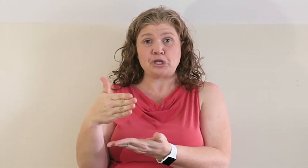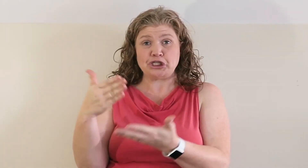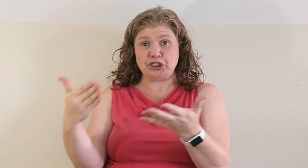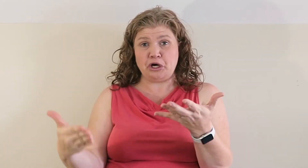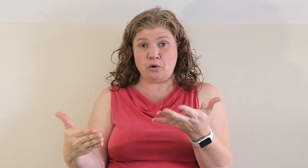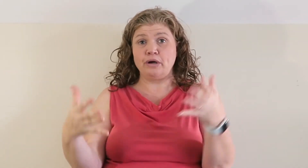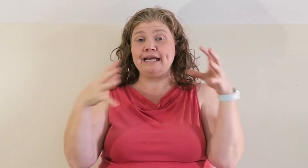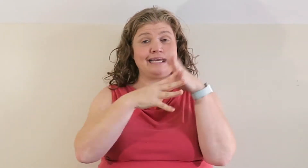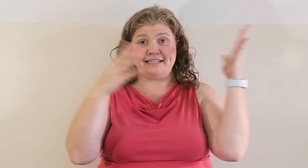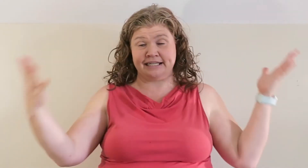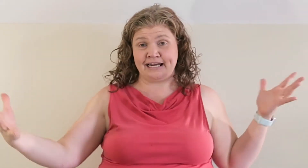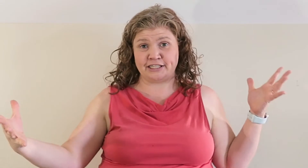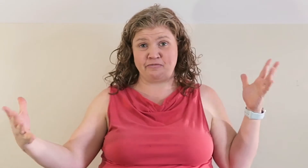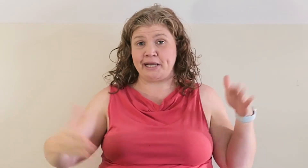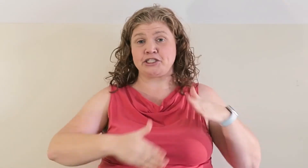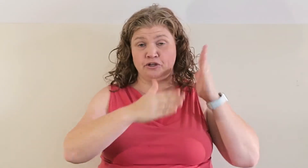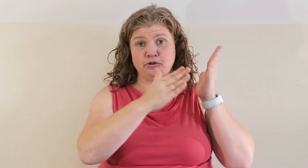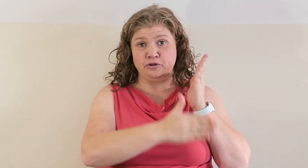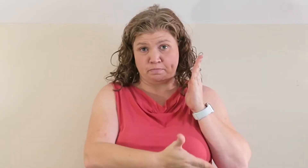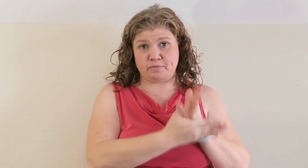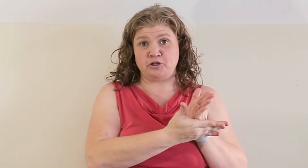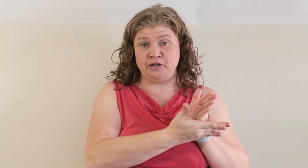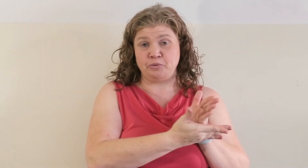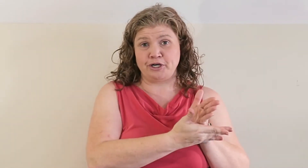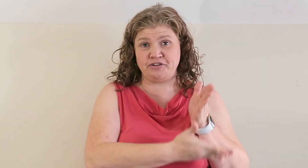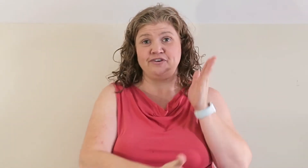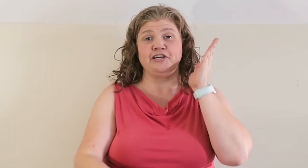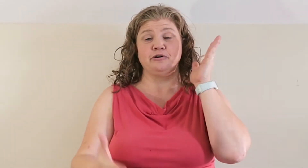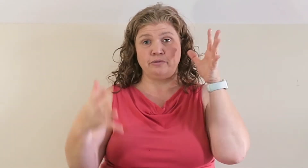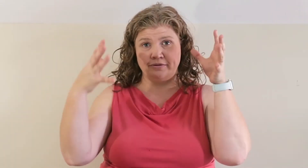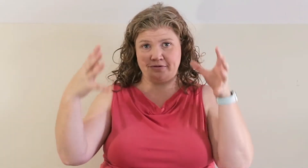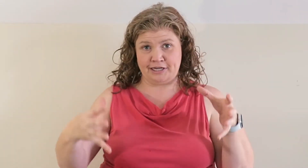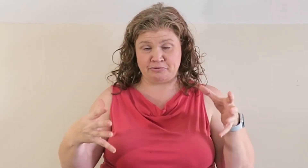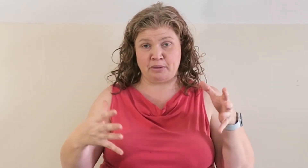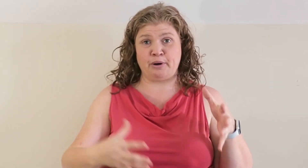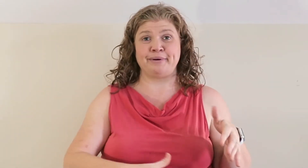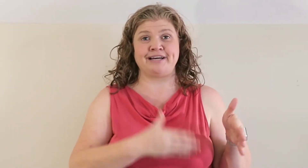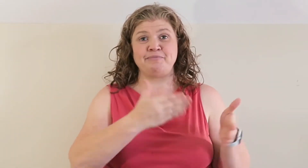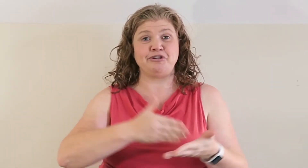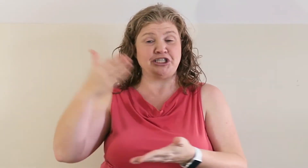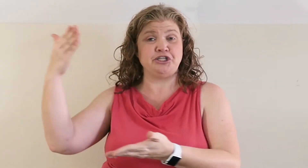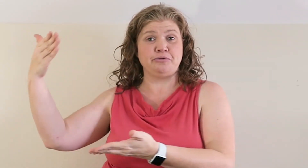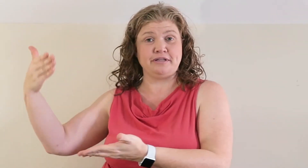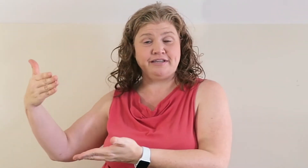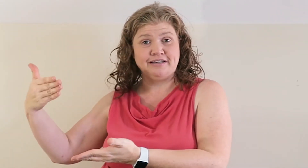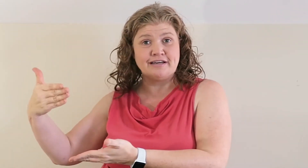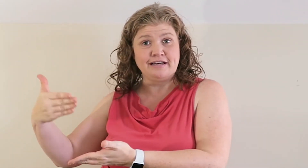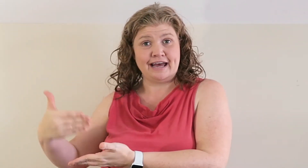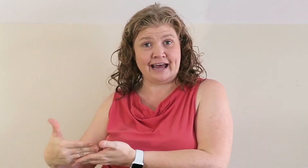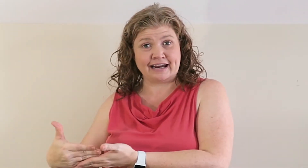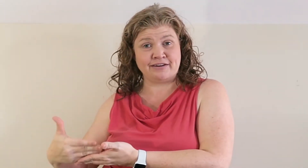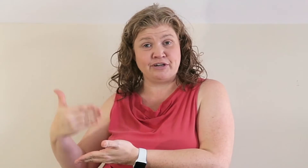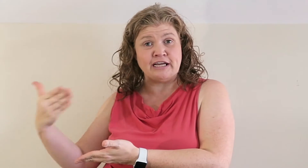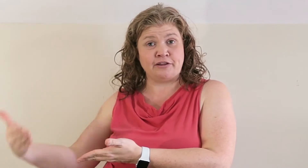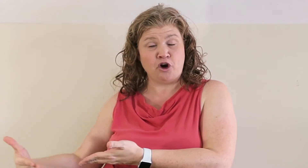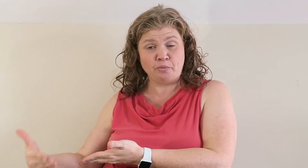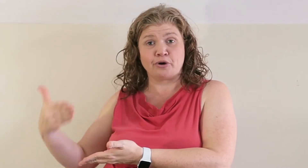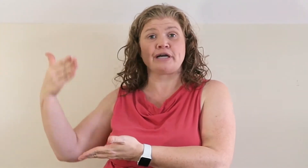So it's not self-paced. You need to watch the video at the appropriate time. need to do the activity and the homework